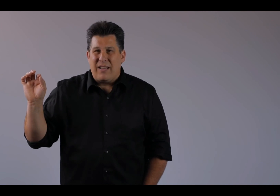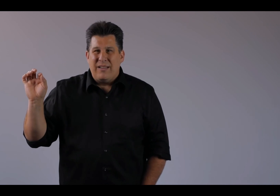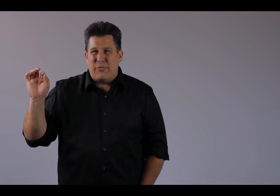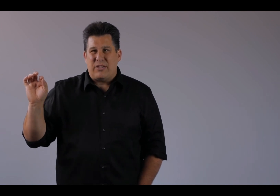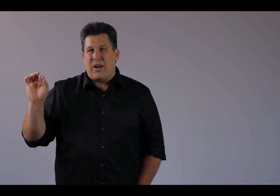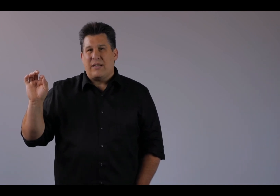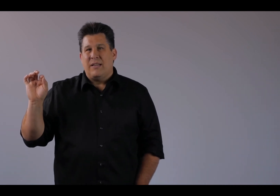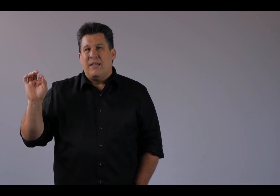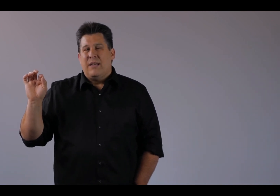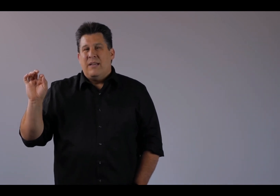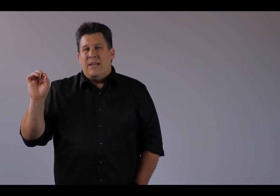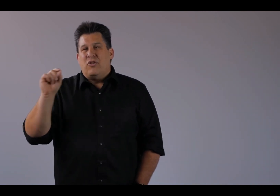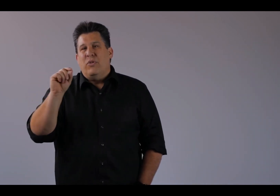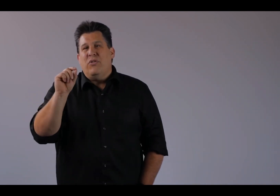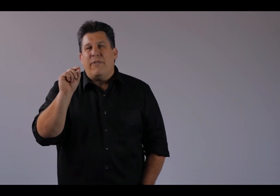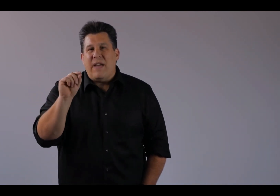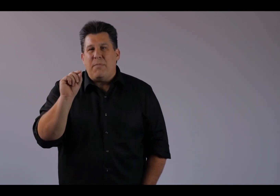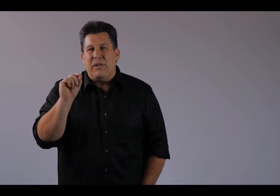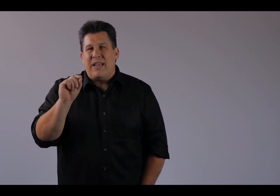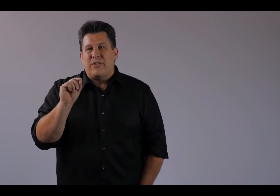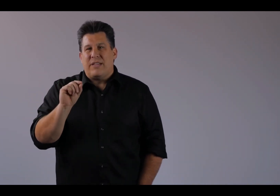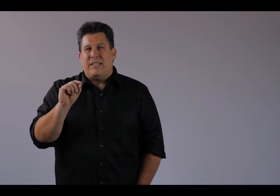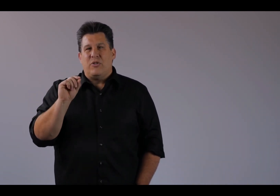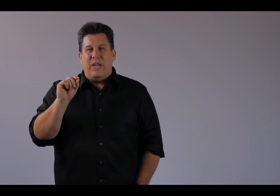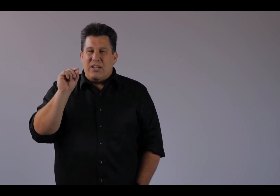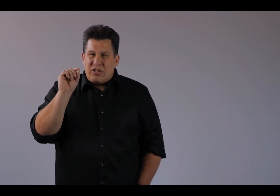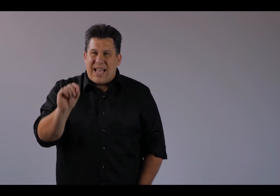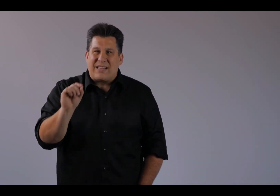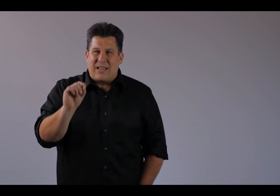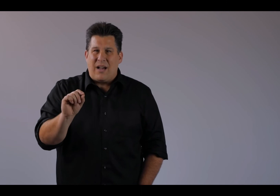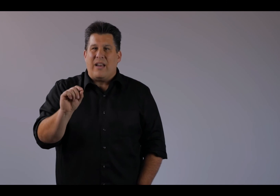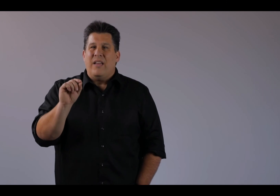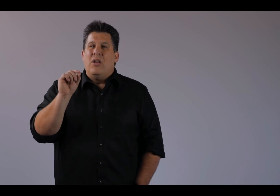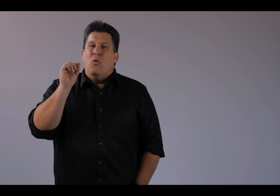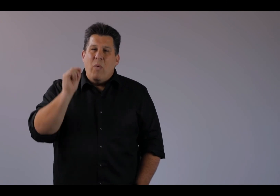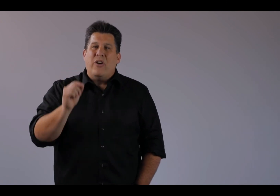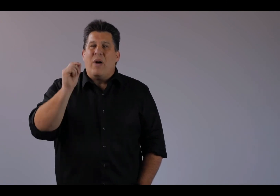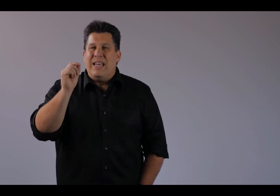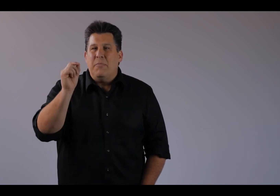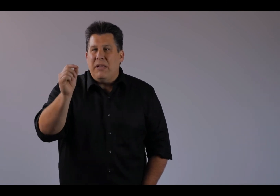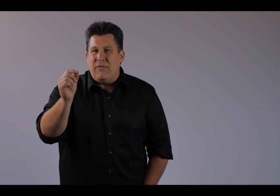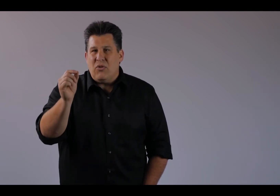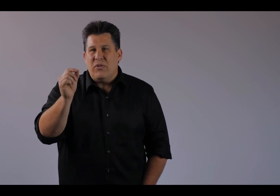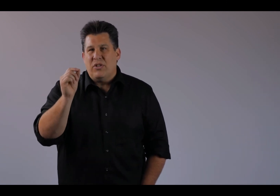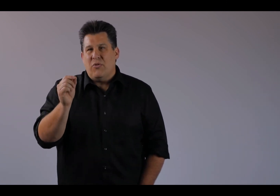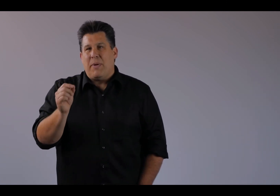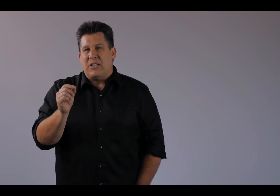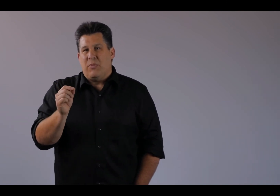to resurrect. And so will you do a faith-building exercise this week and just ask God, where do I need to believe you to do impossible